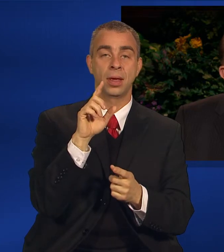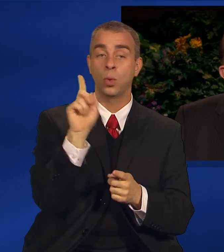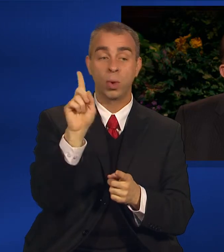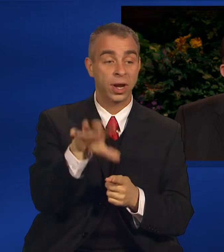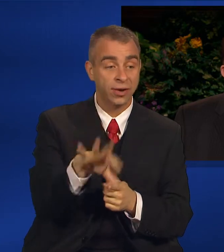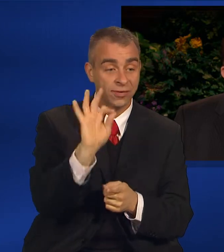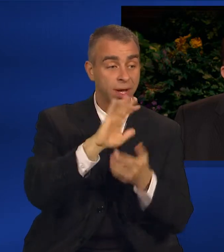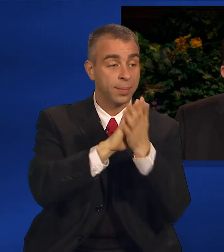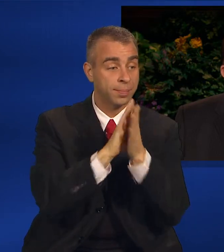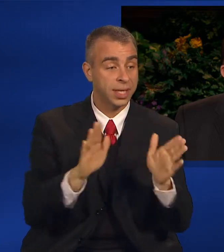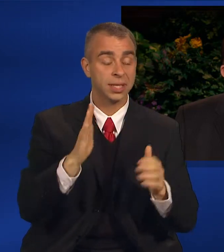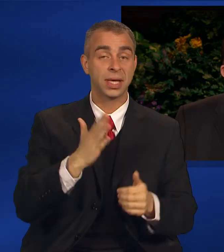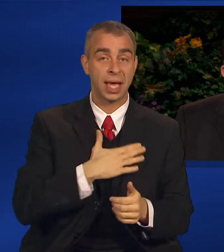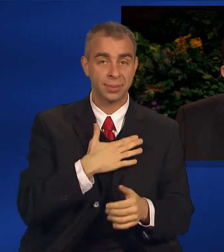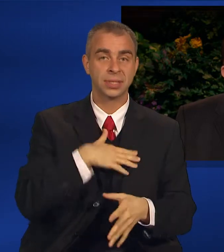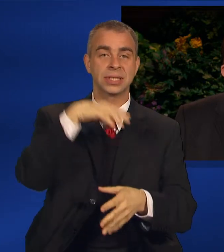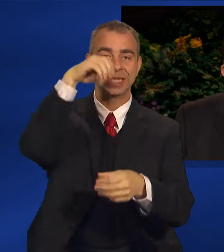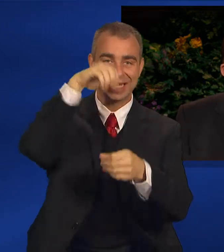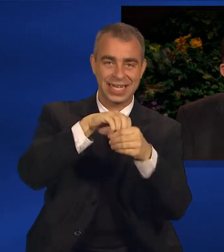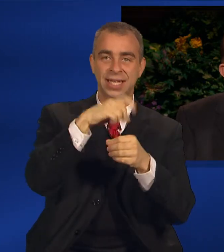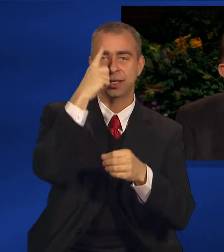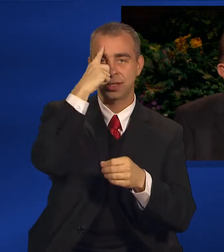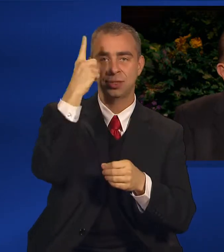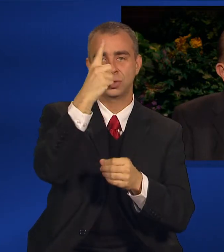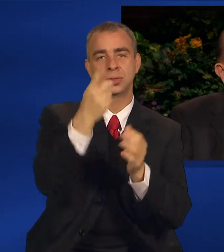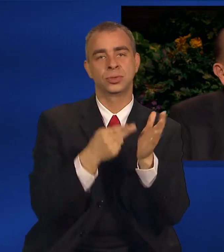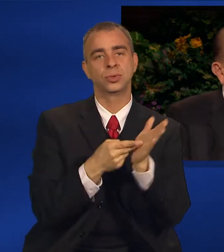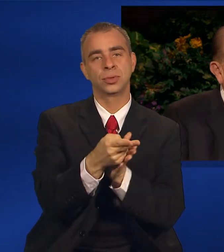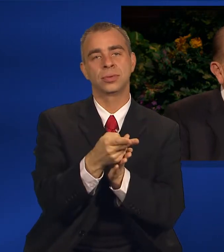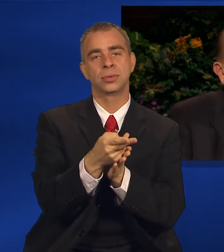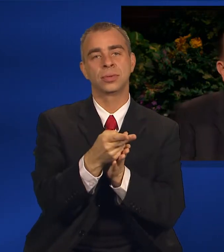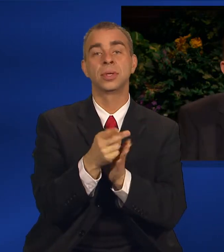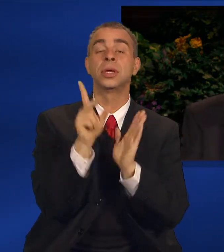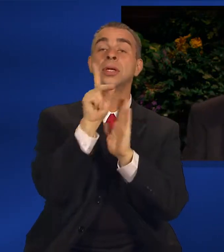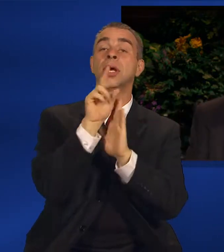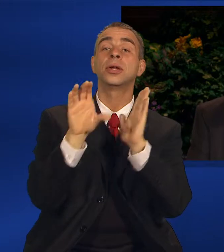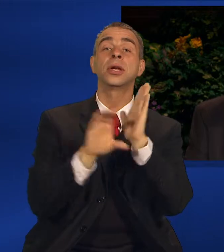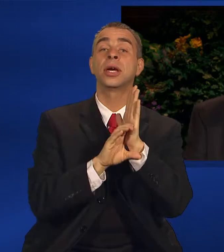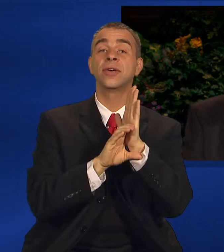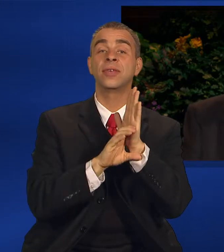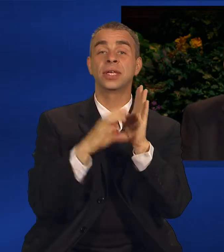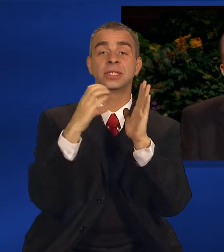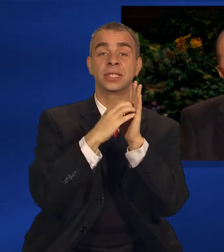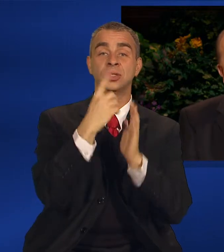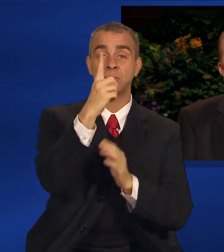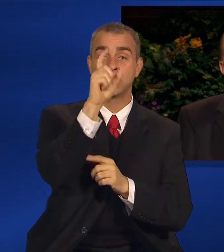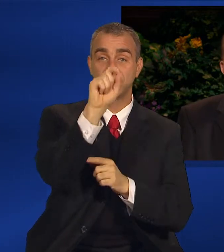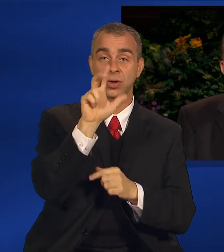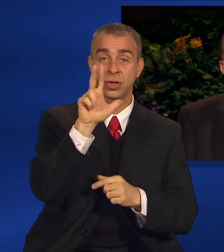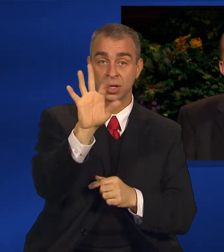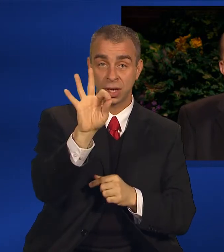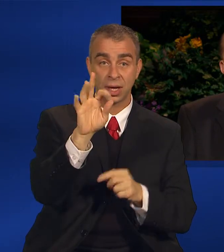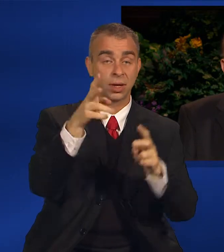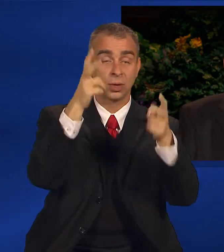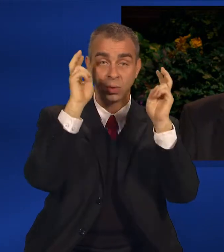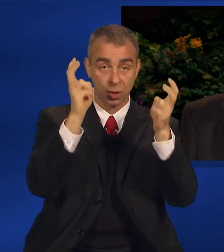which are eternal. In Doctrine and Covenants, Section 1, verse 39, we read,